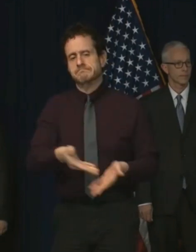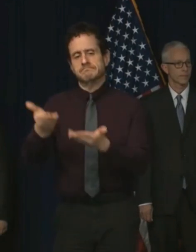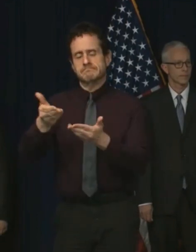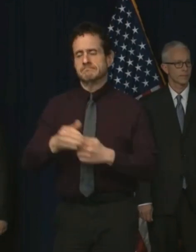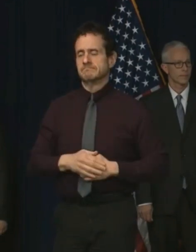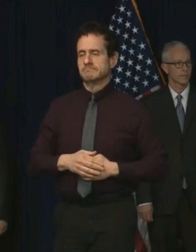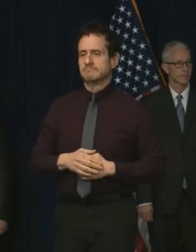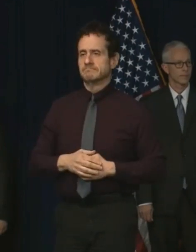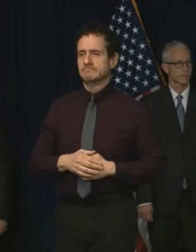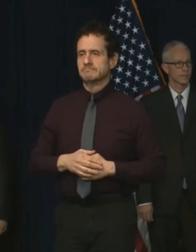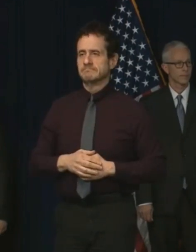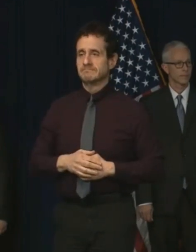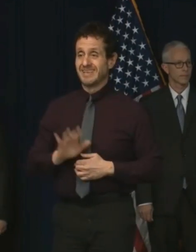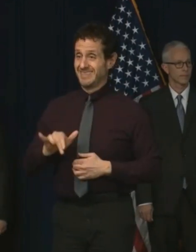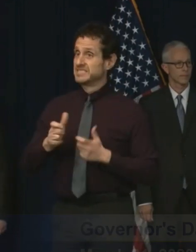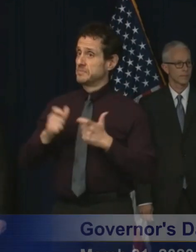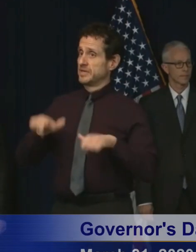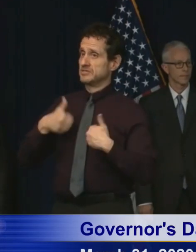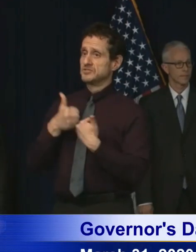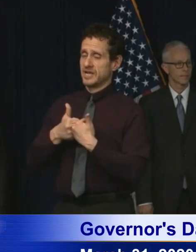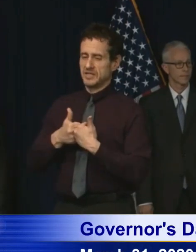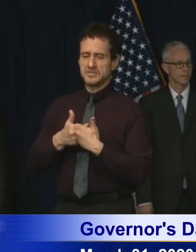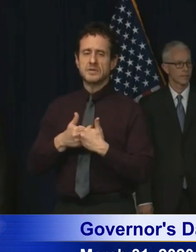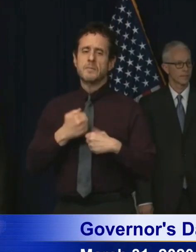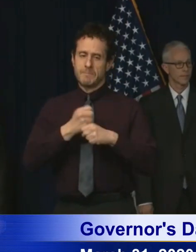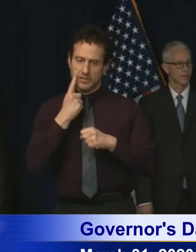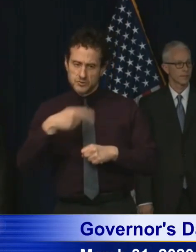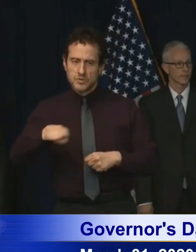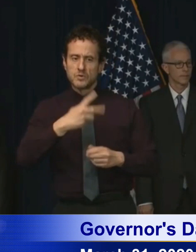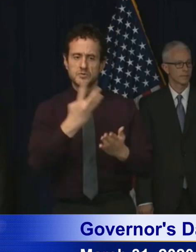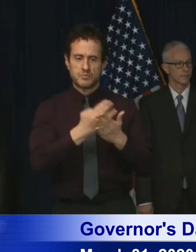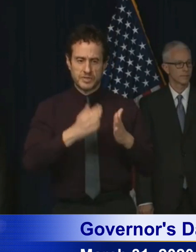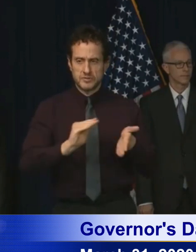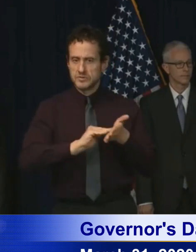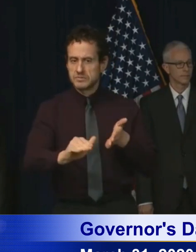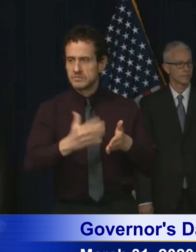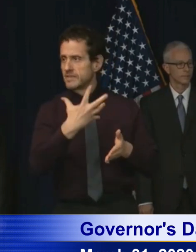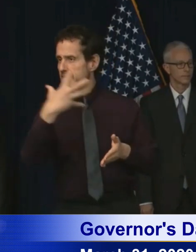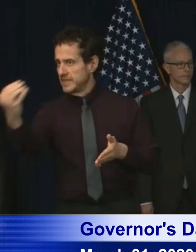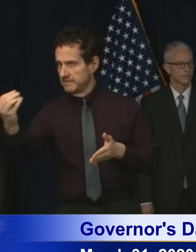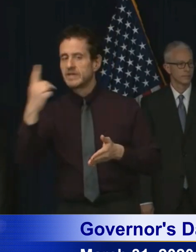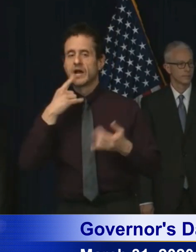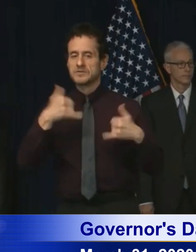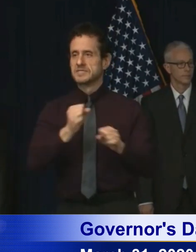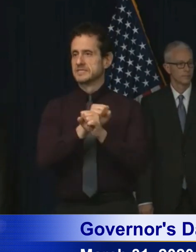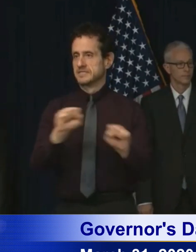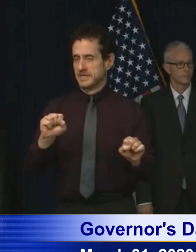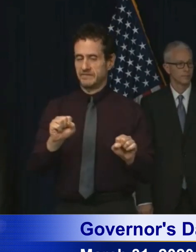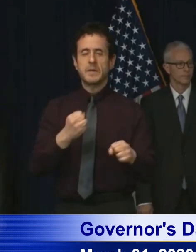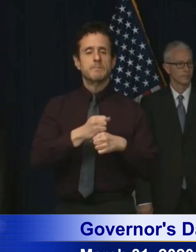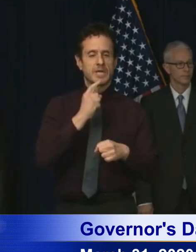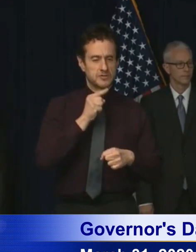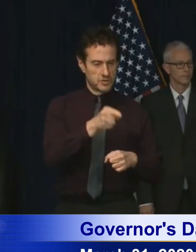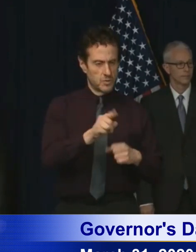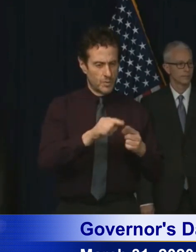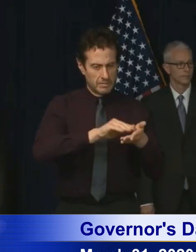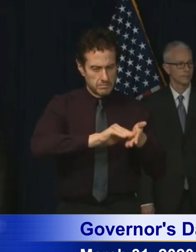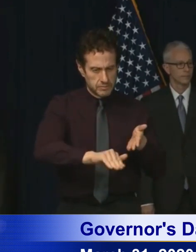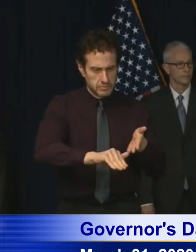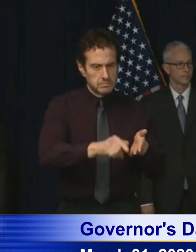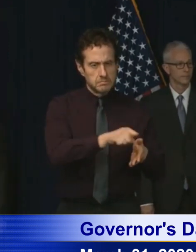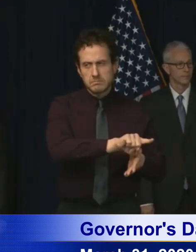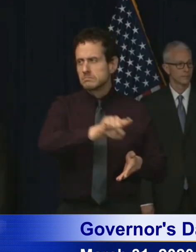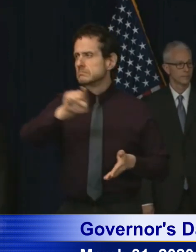are one of our greatest challenges. We need to ensure that each person released in this manner has a place to return to,